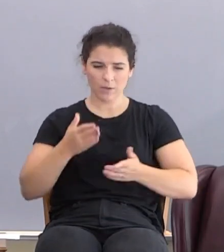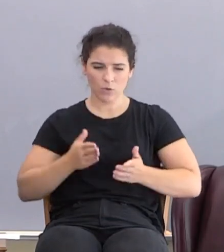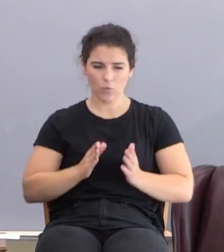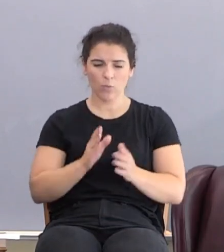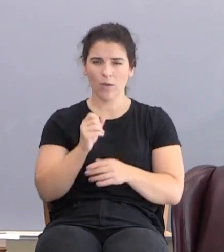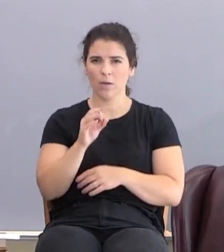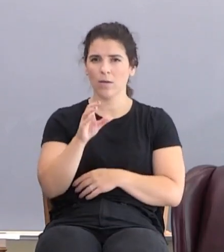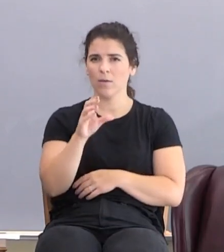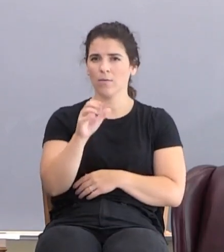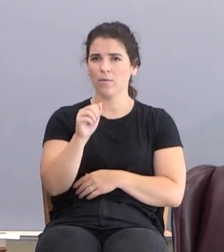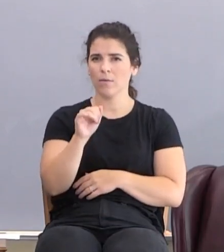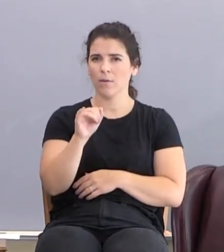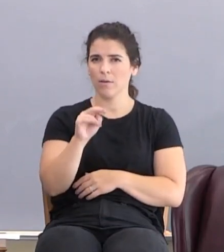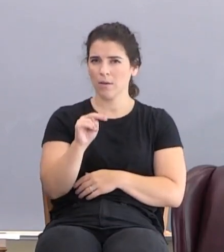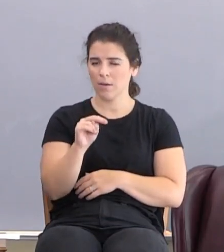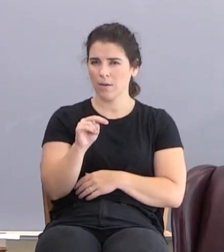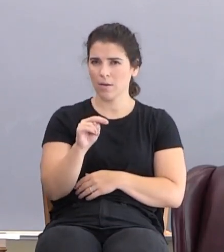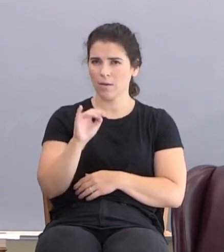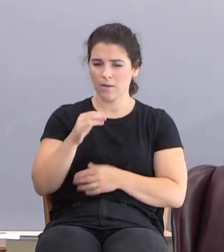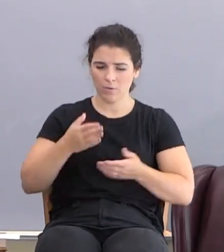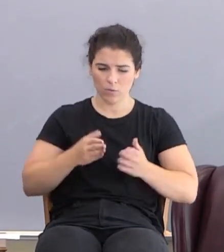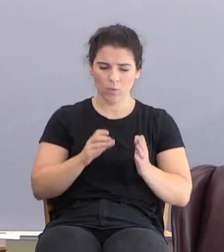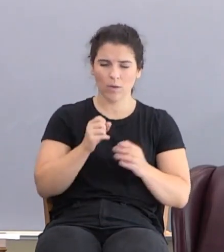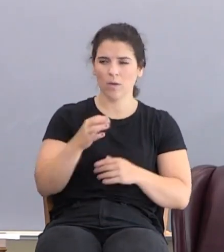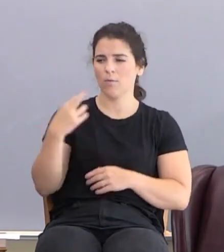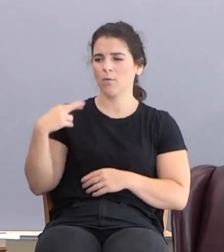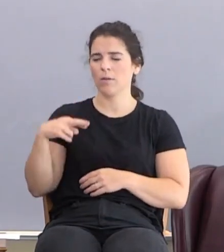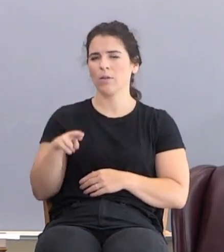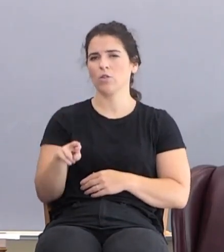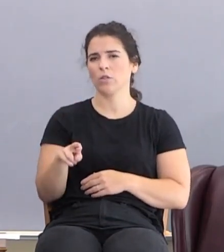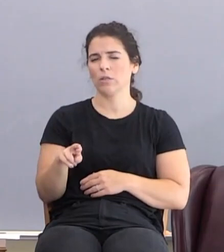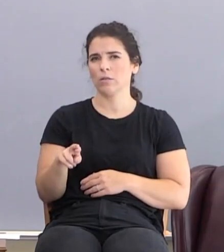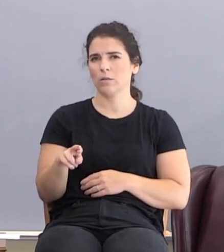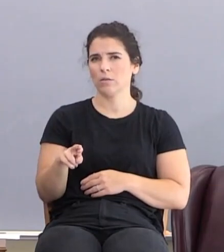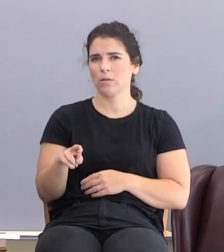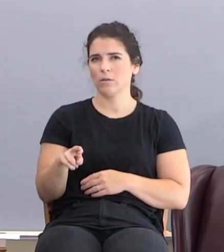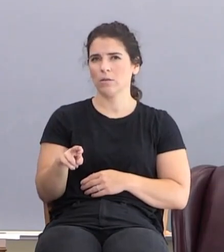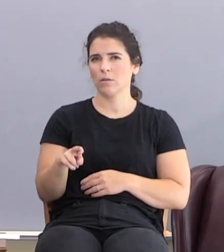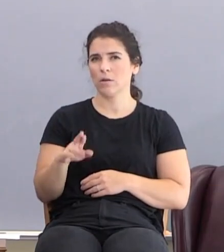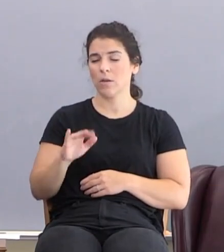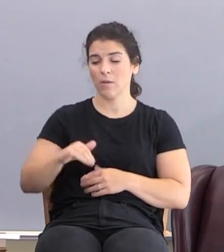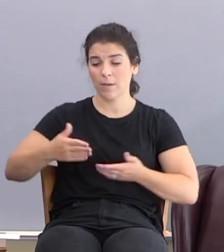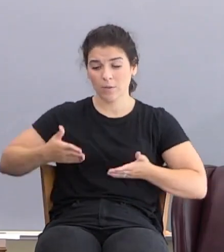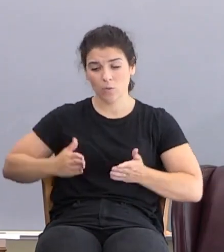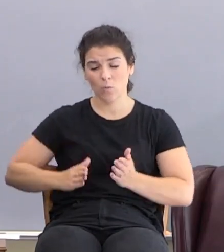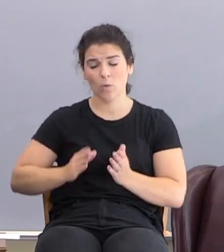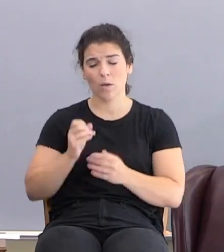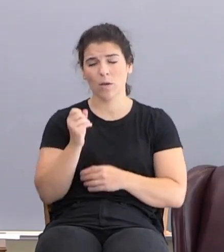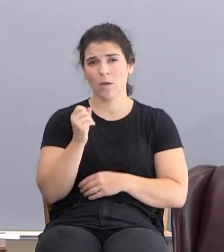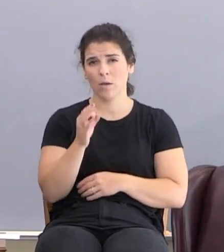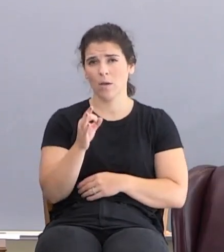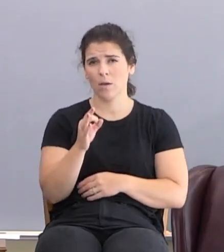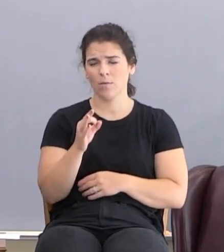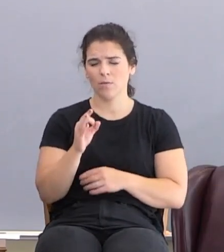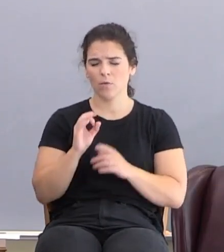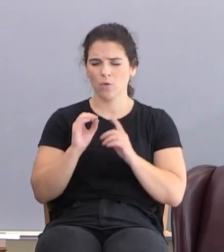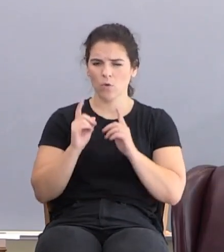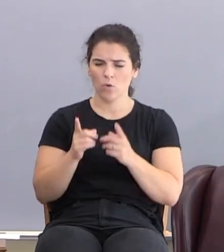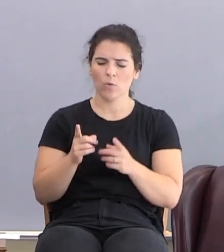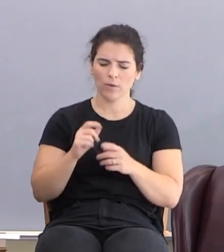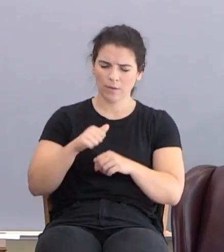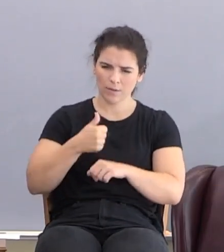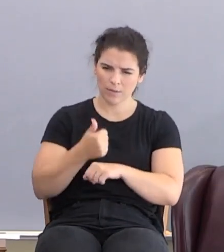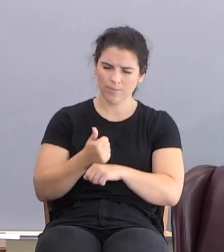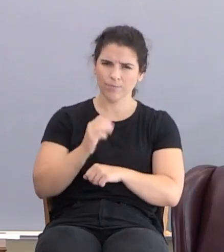Cain. That's the way of religion. That's the way of going about to